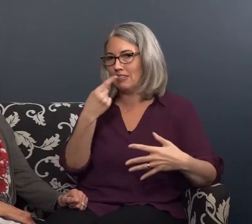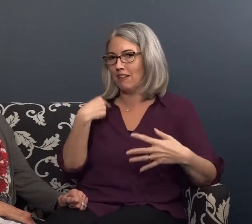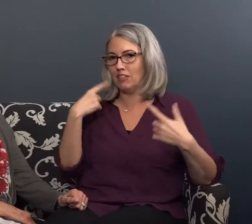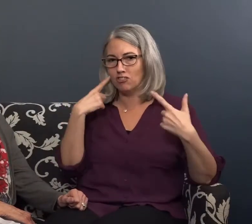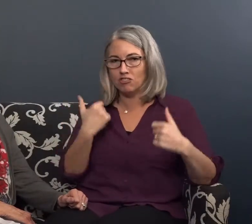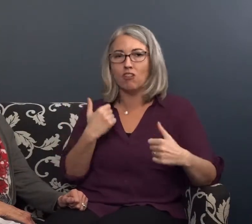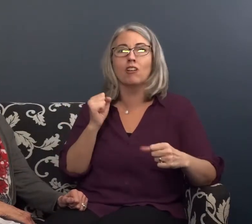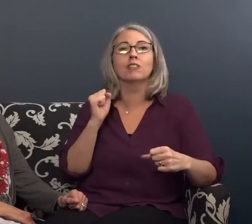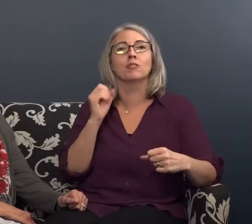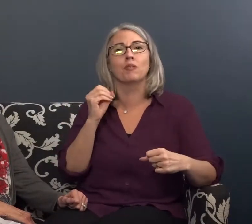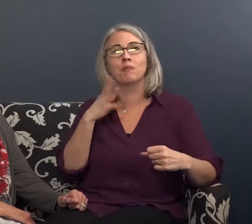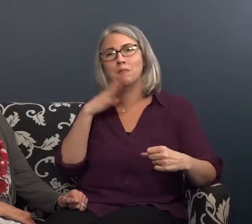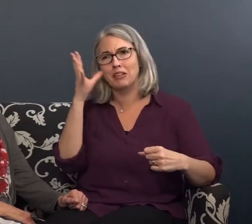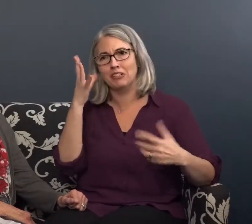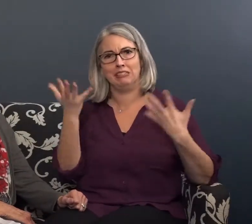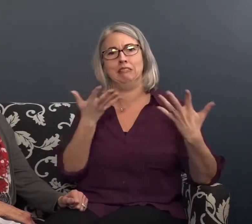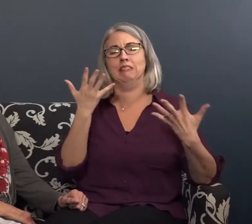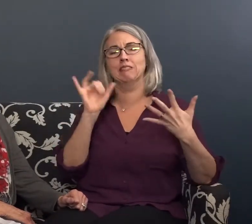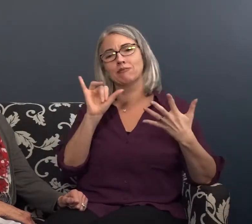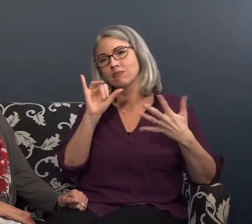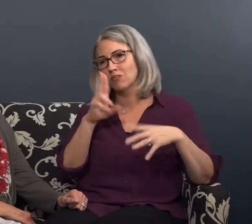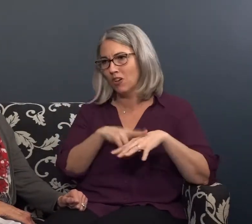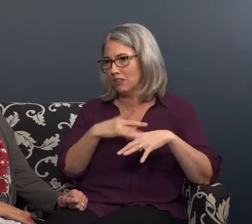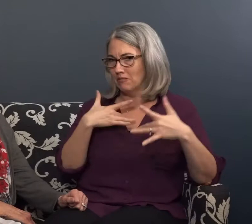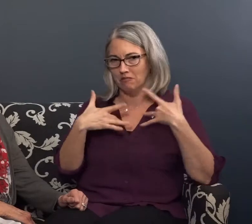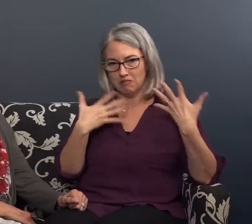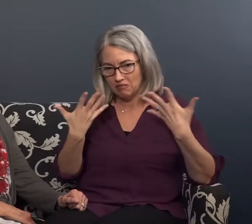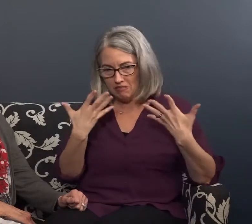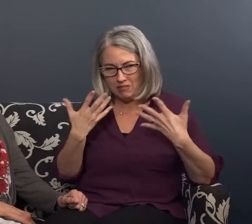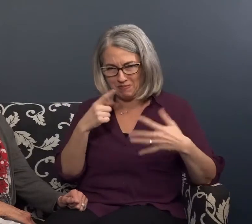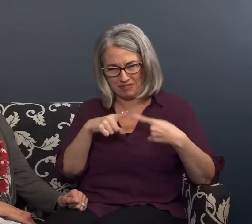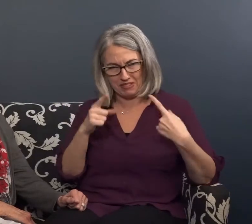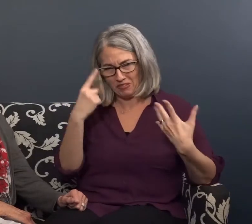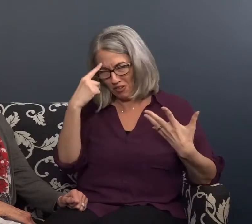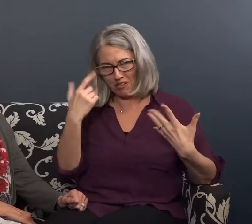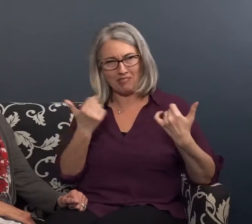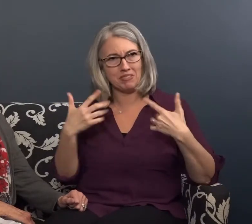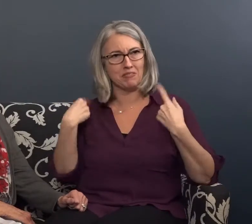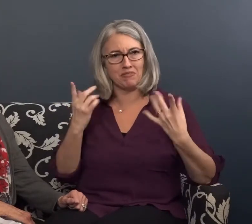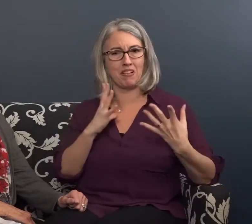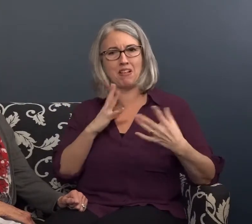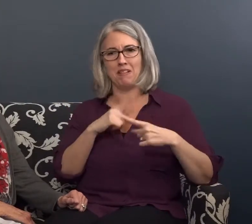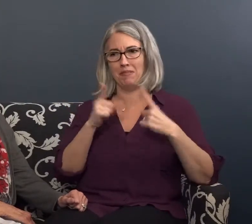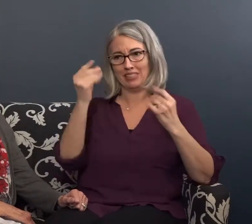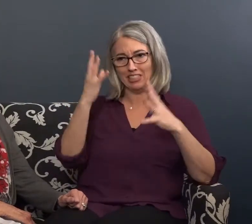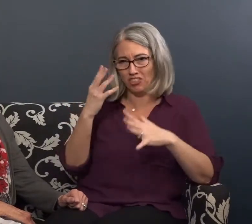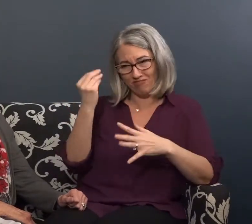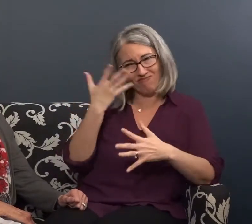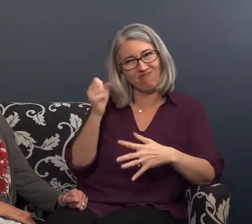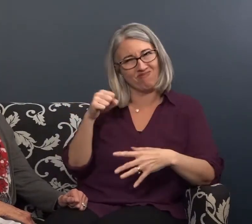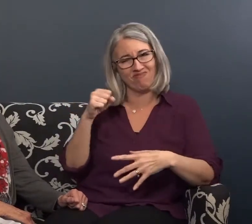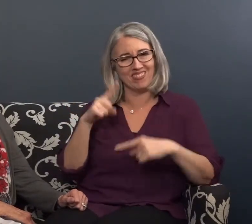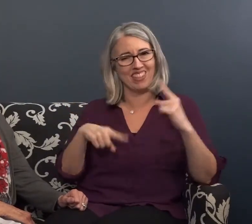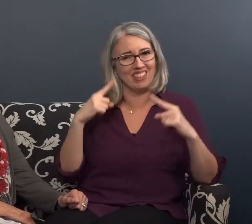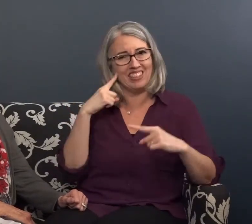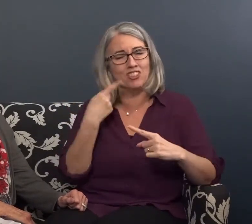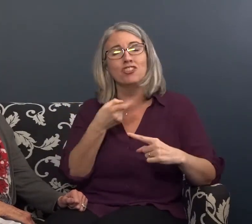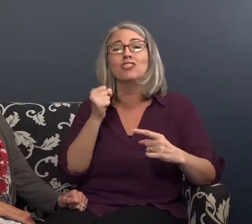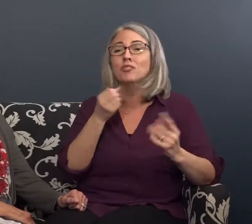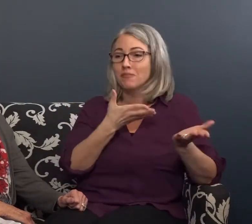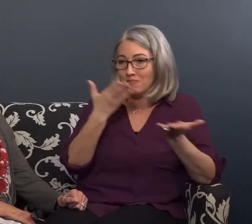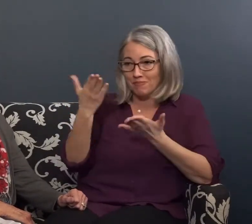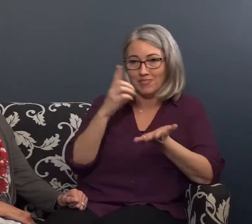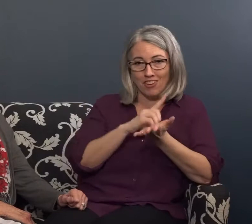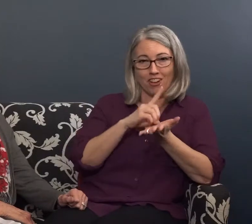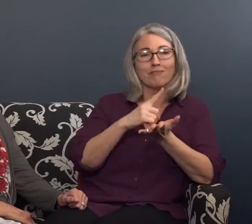to me from behind and so she suspected that I had hearing loss and of course my parents were concerned at that up to that